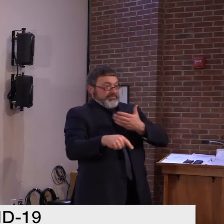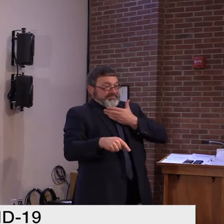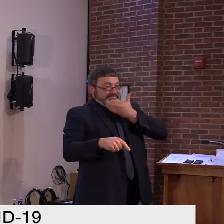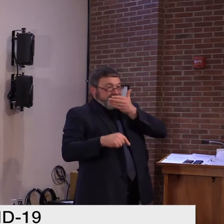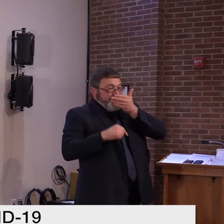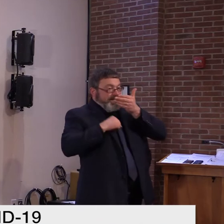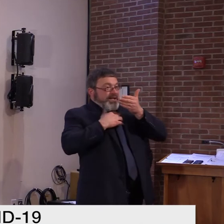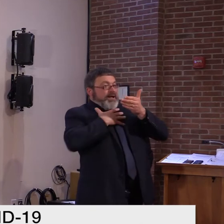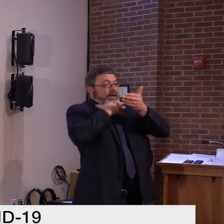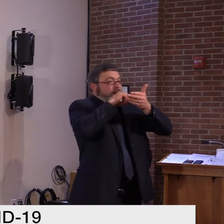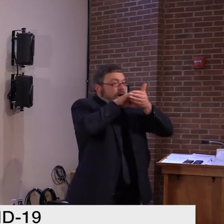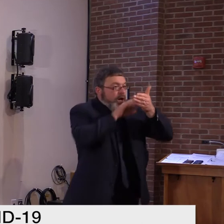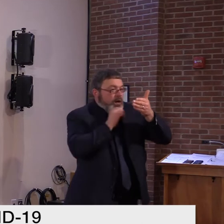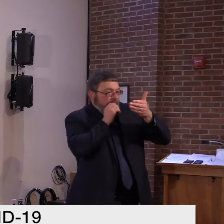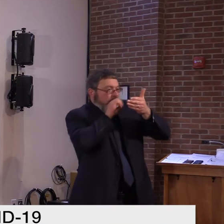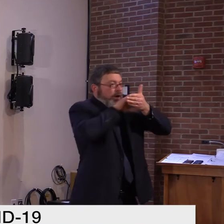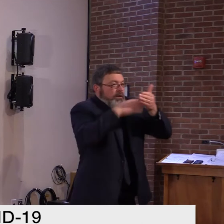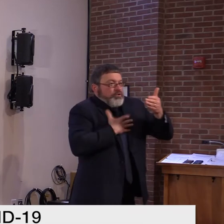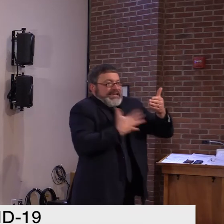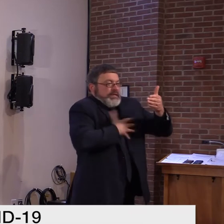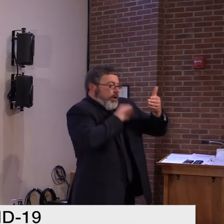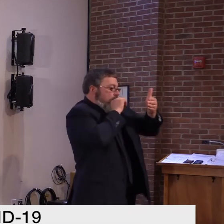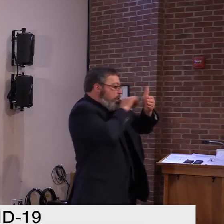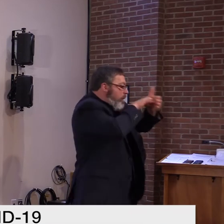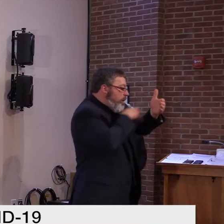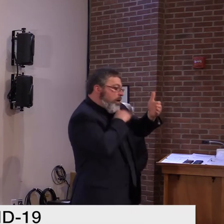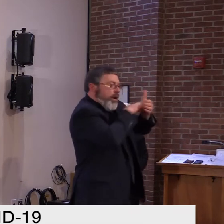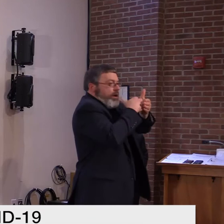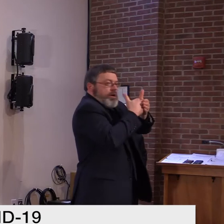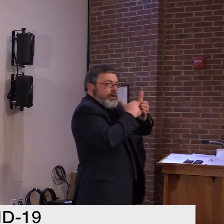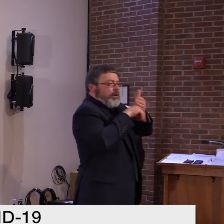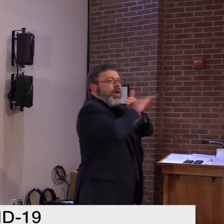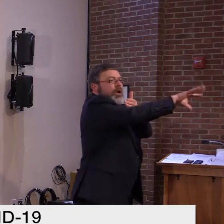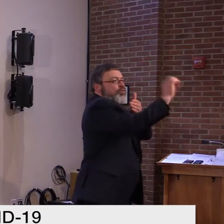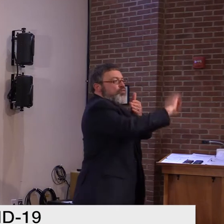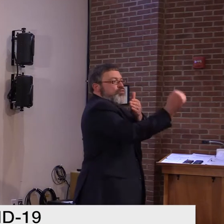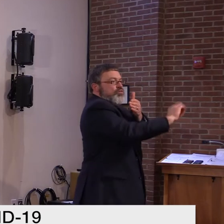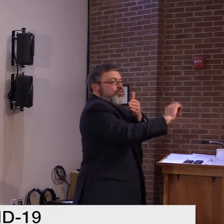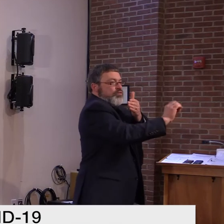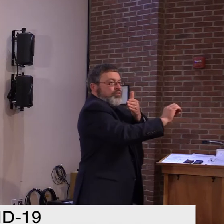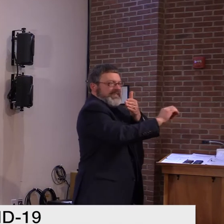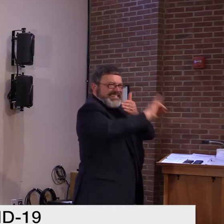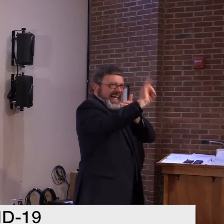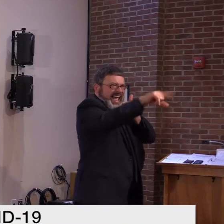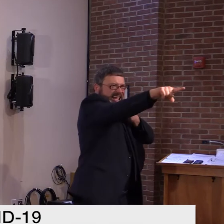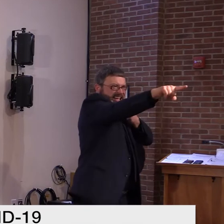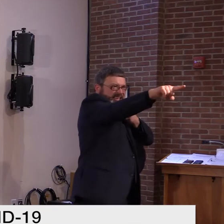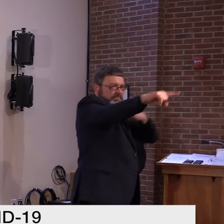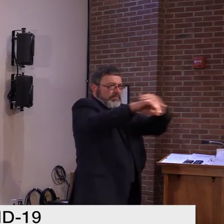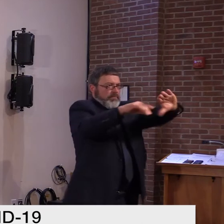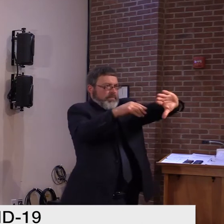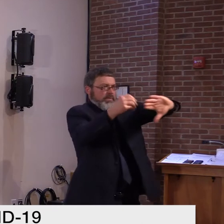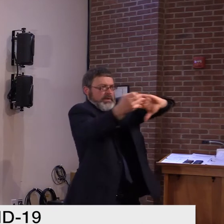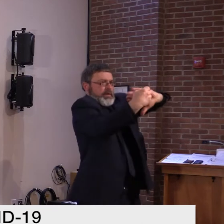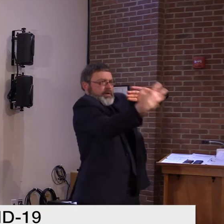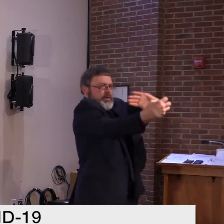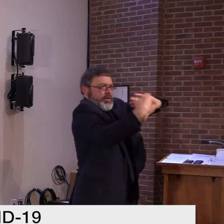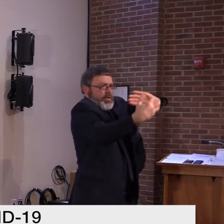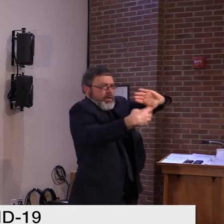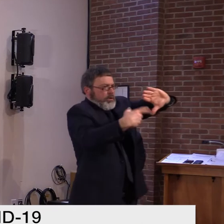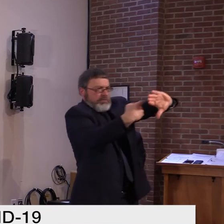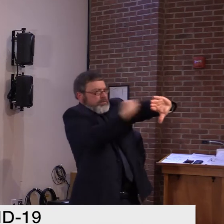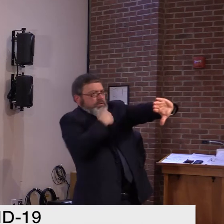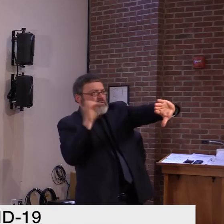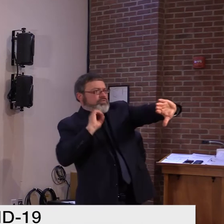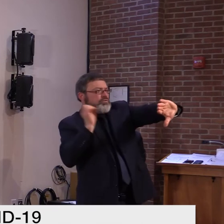also say now that it protects the wearer from aerosols and those fine particles that don't just drop to the ground but hang around